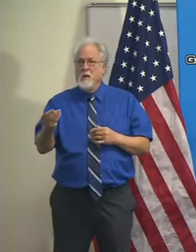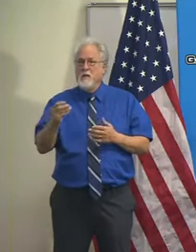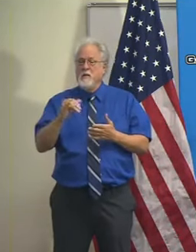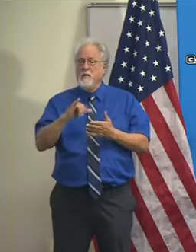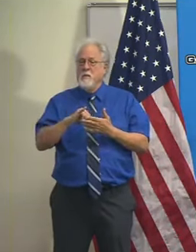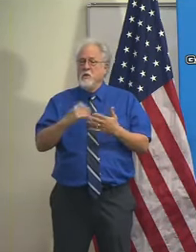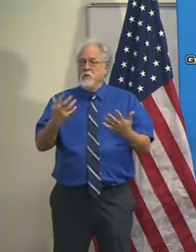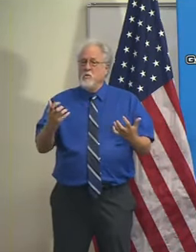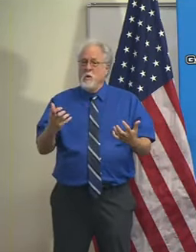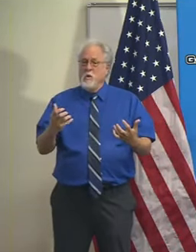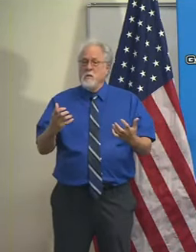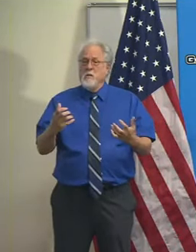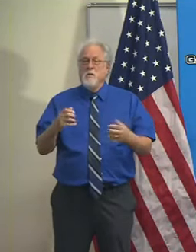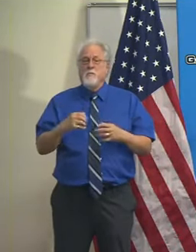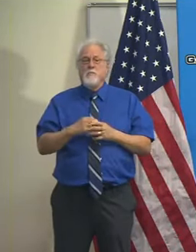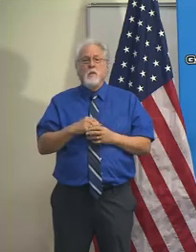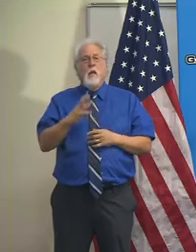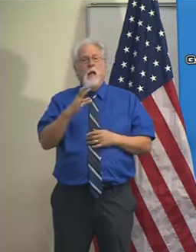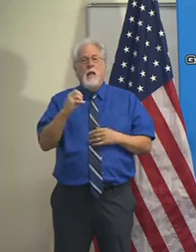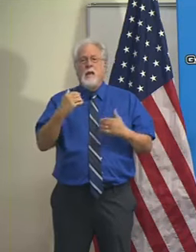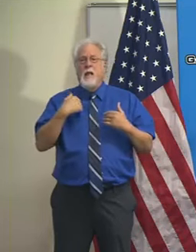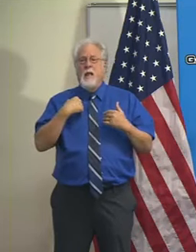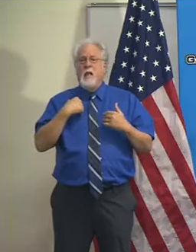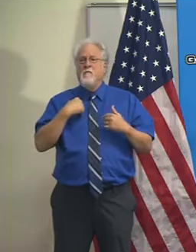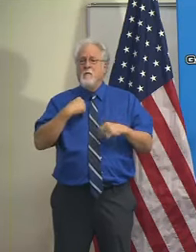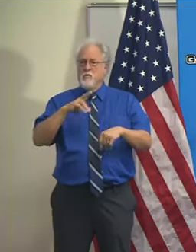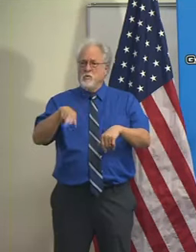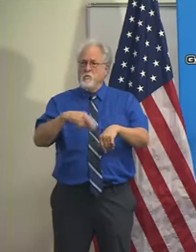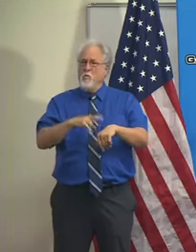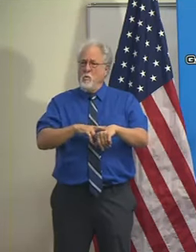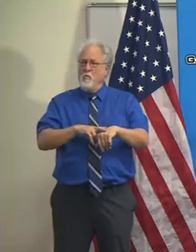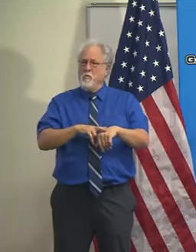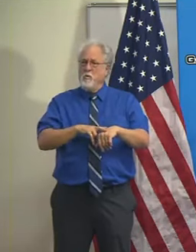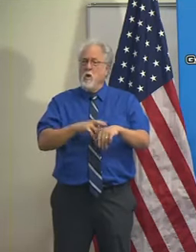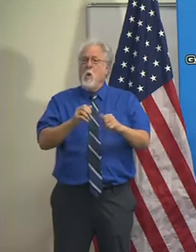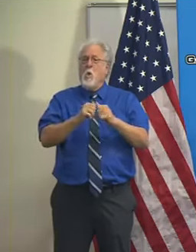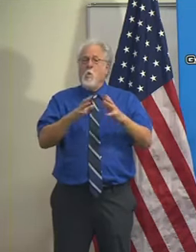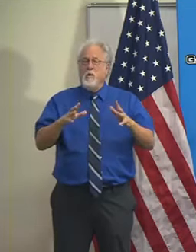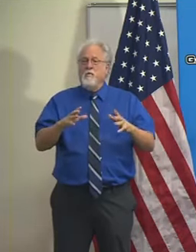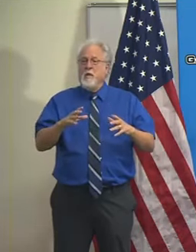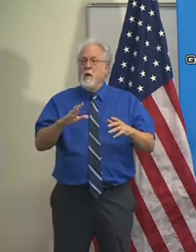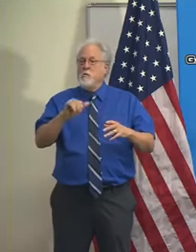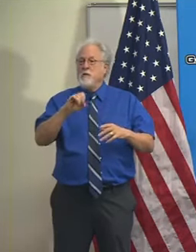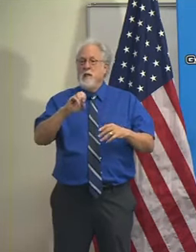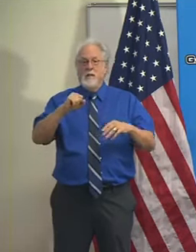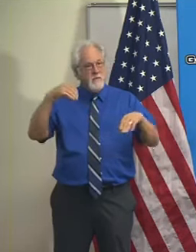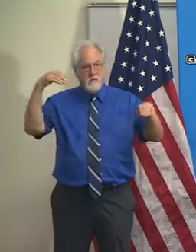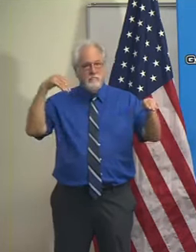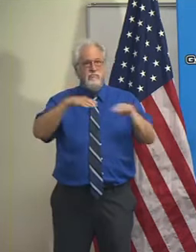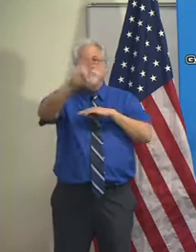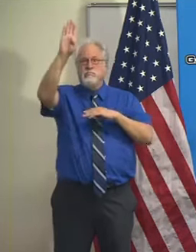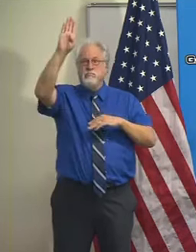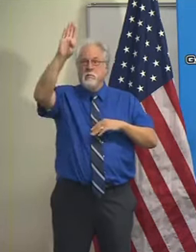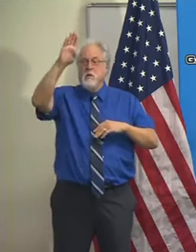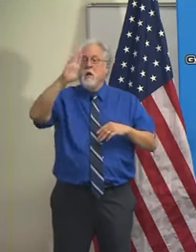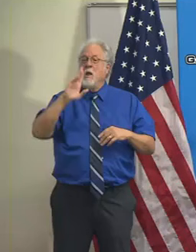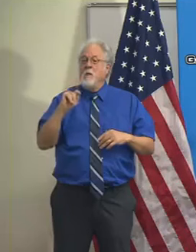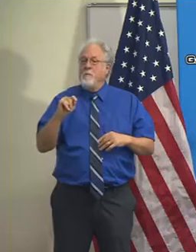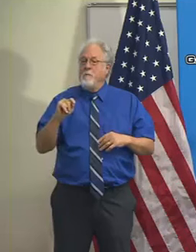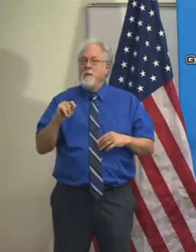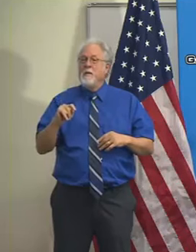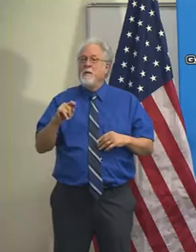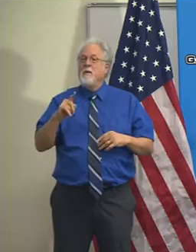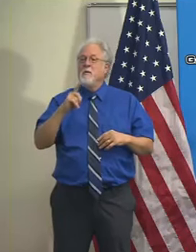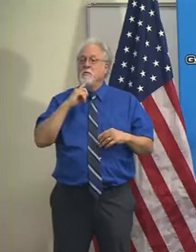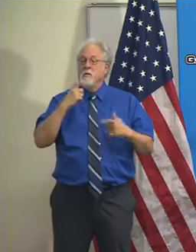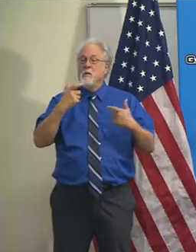you want to do and have as much normalcy as possible without those cases skyrocketing. But it really